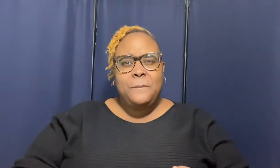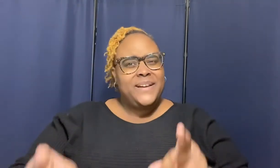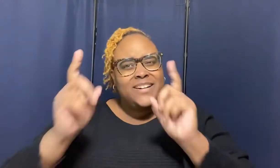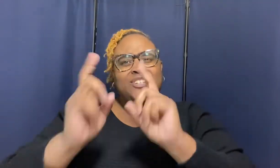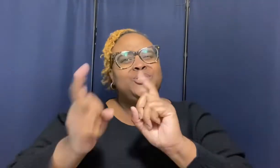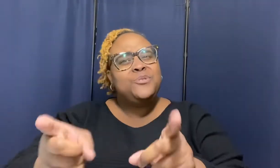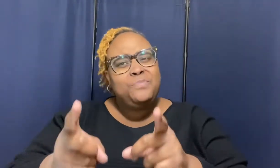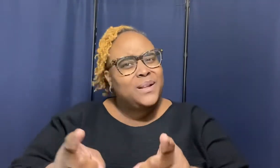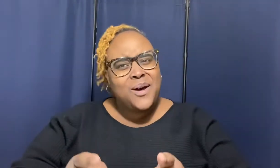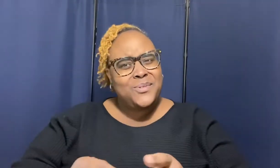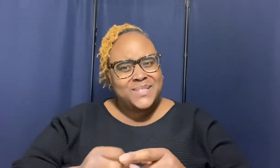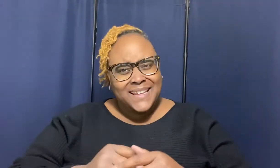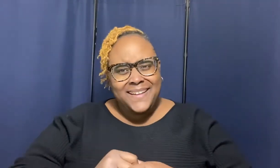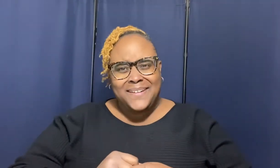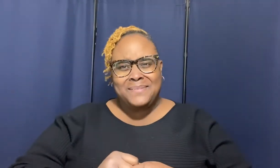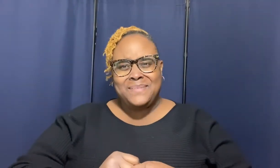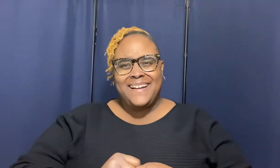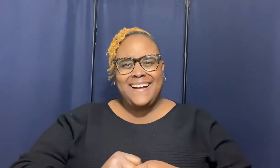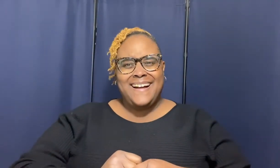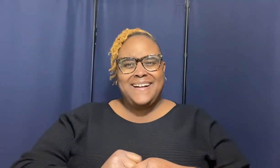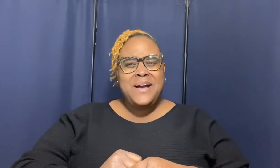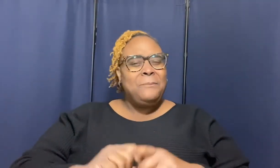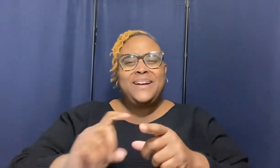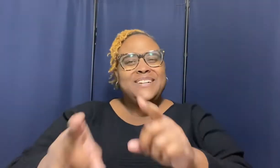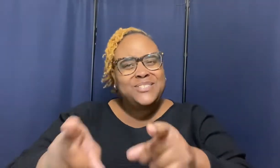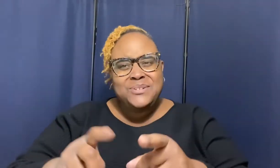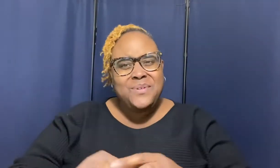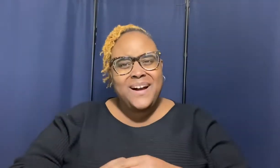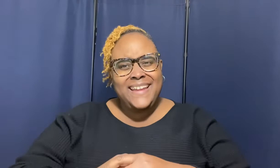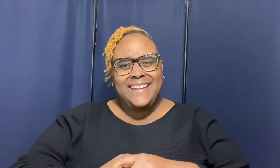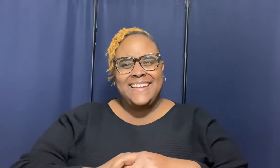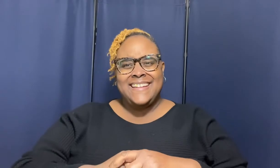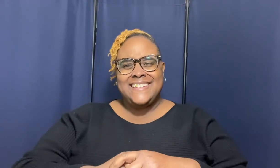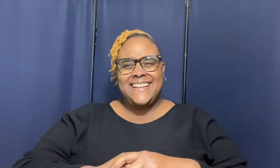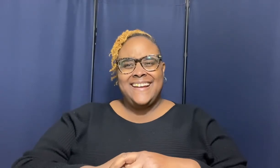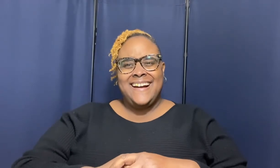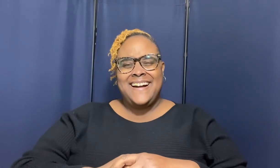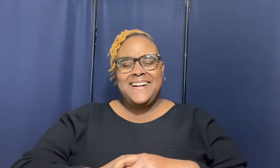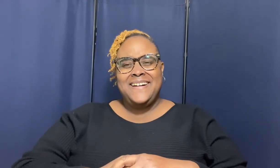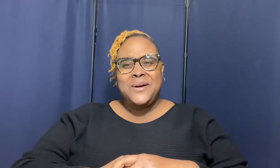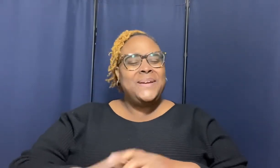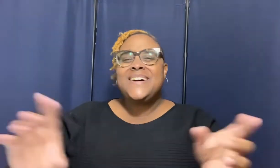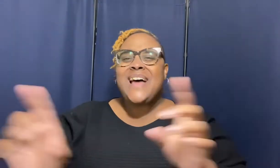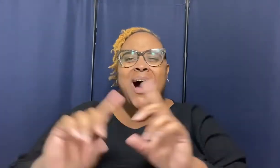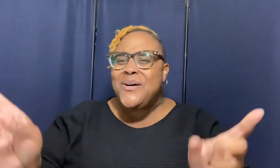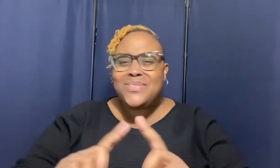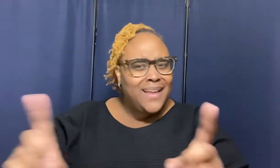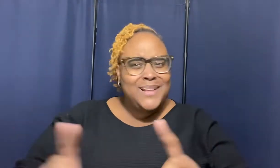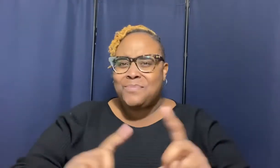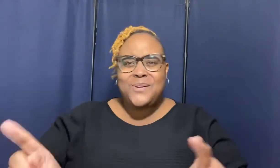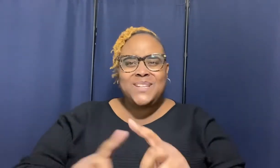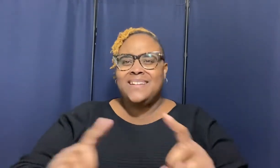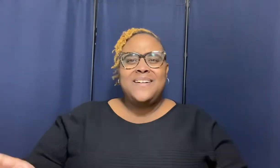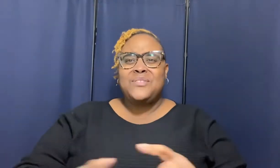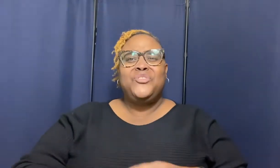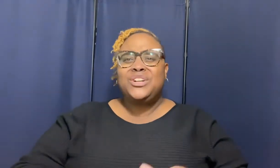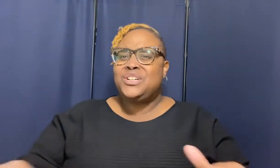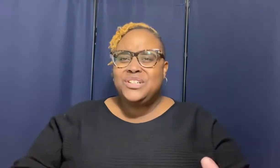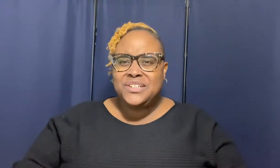because you belong to him huh because you are his huh because all things work together for good